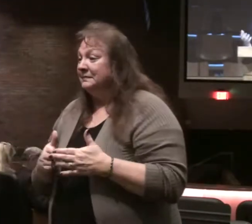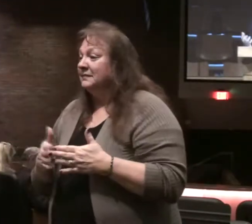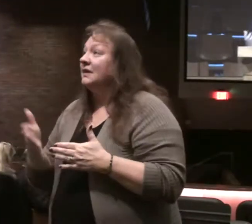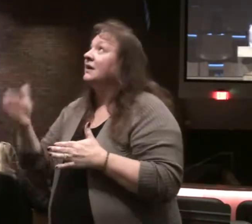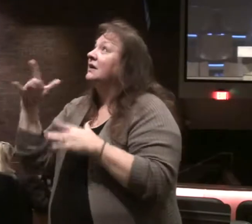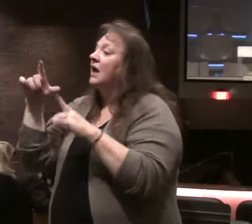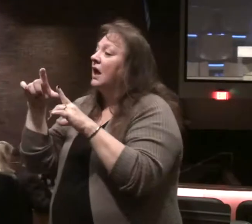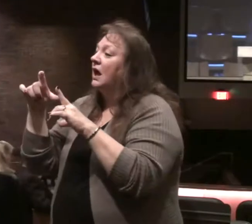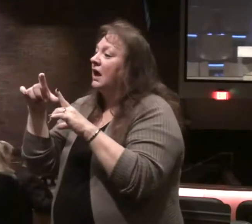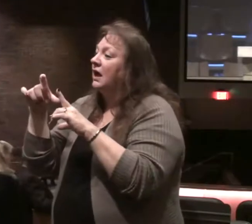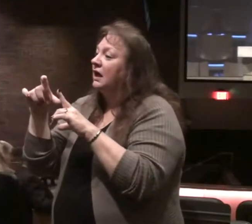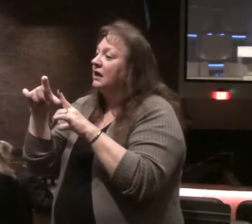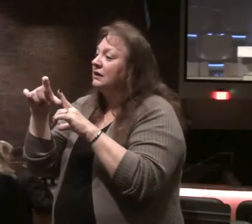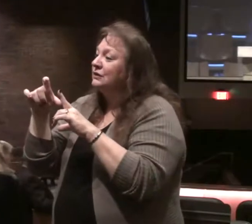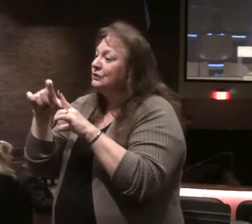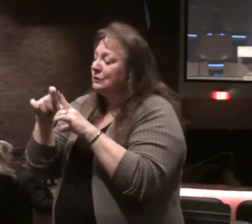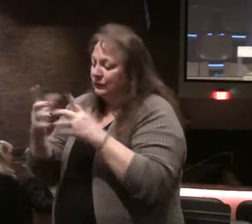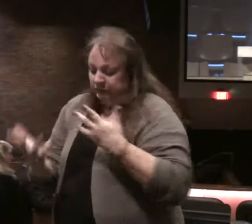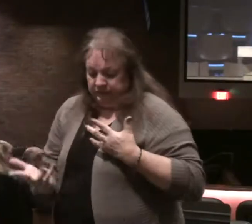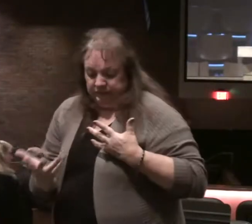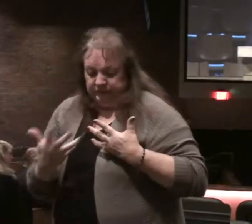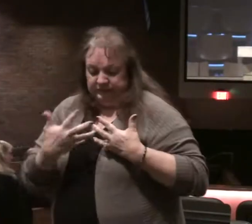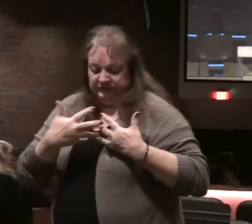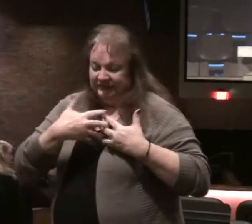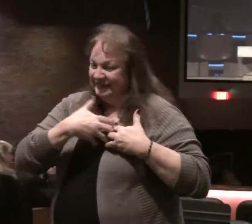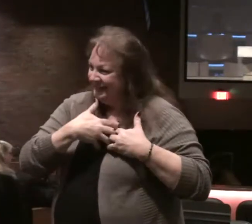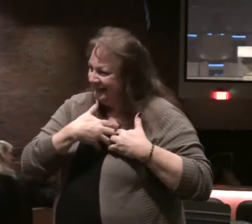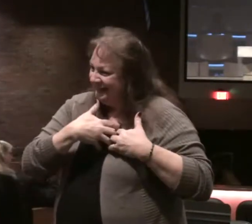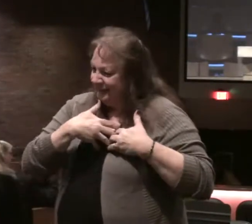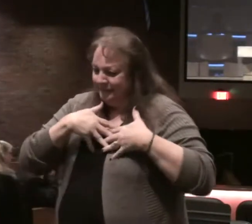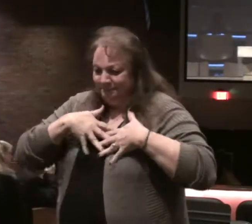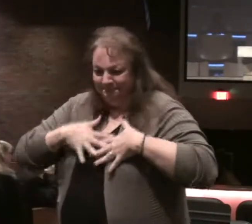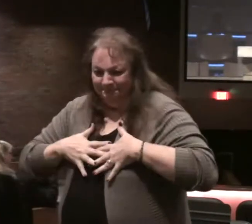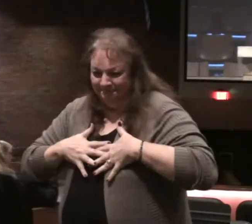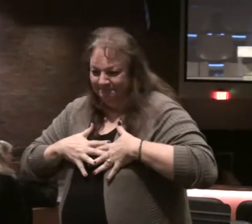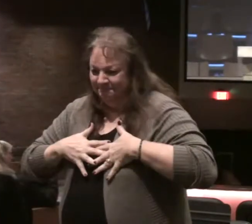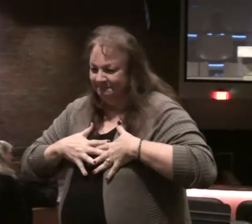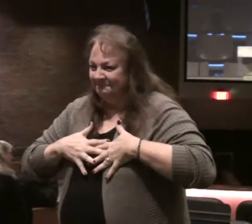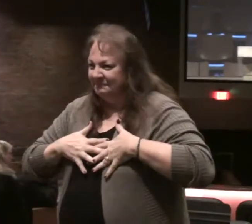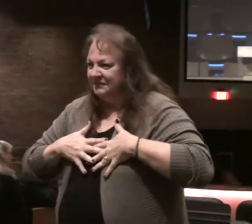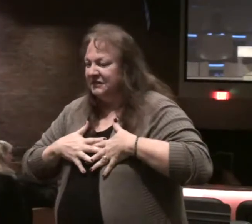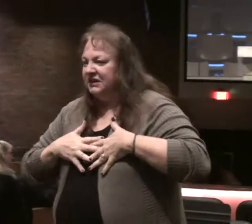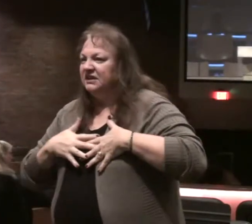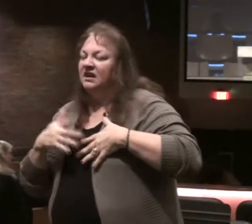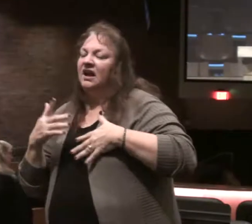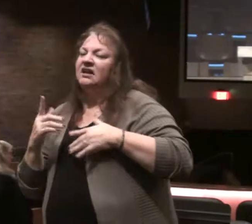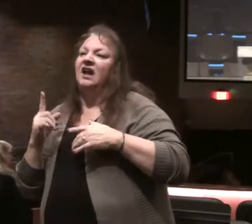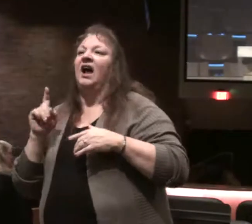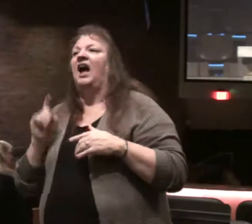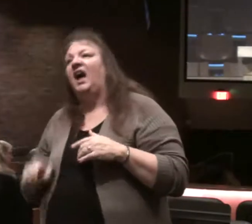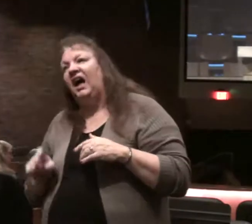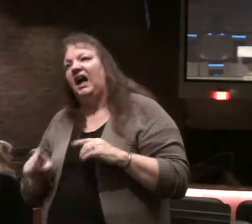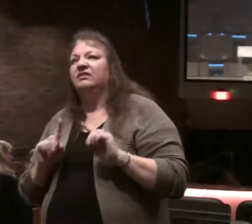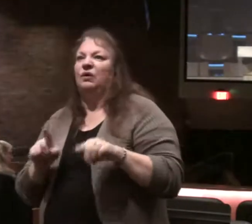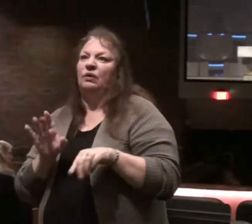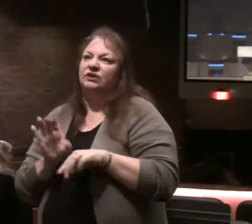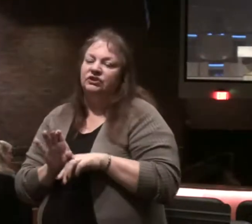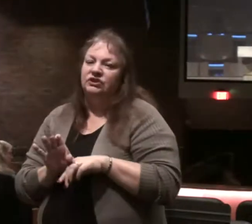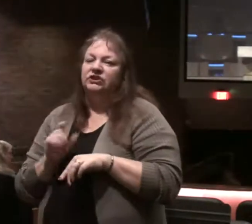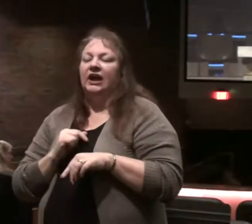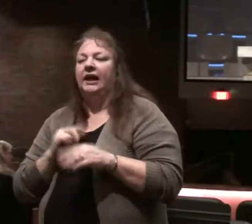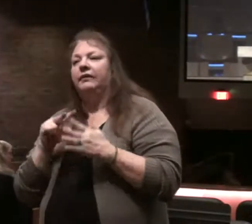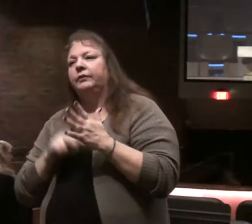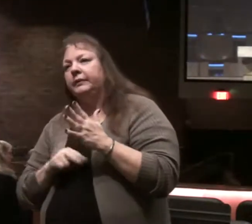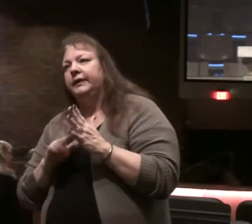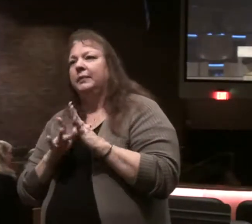God's word is to find its way into our heart and lives. It's not merely just a half to go to church, half to get my